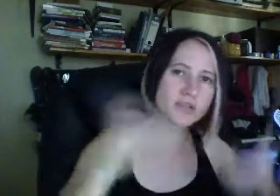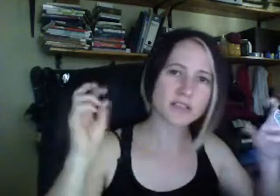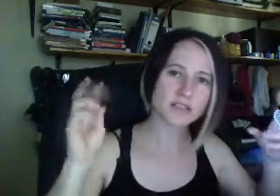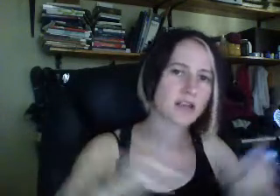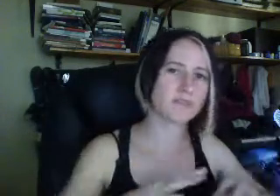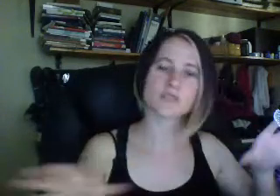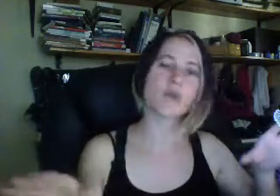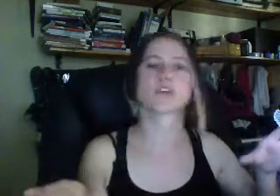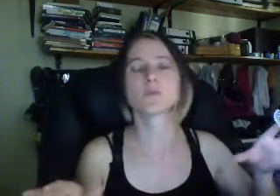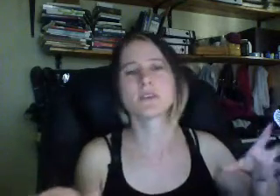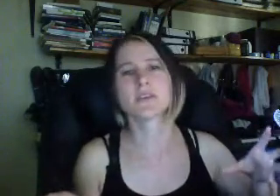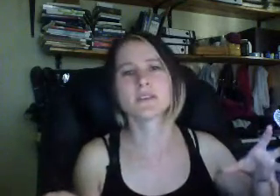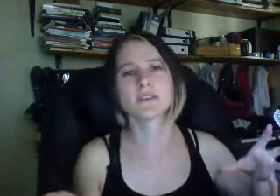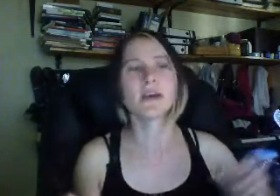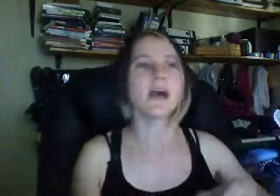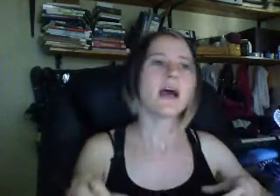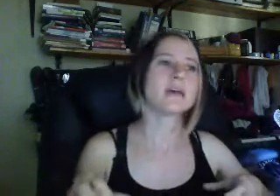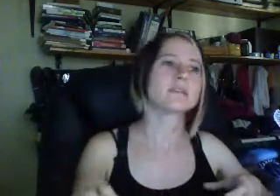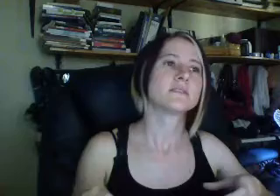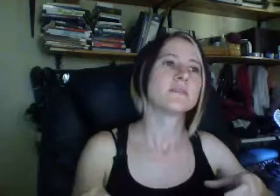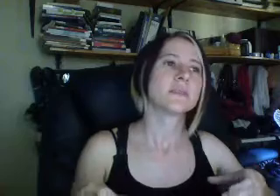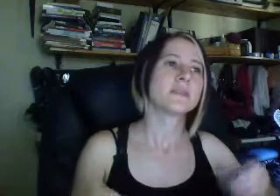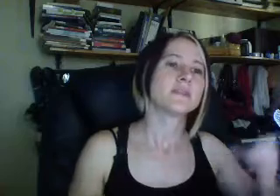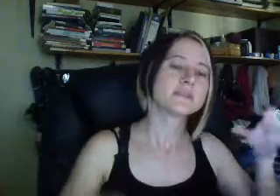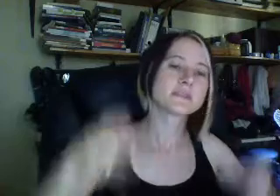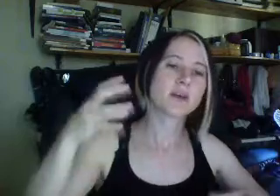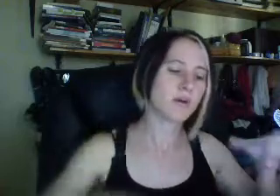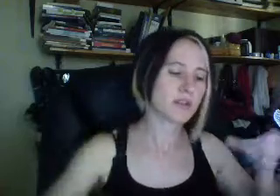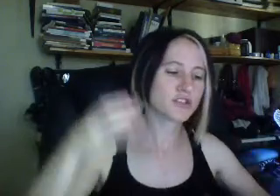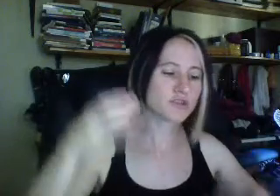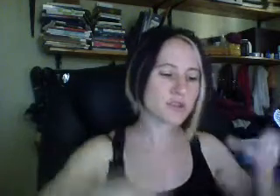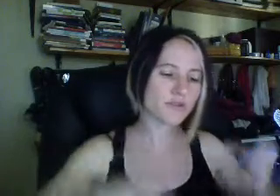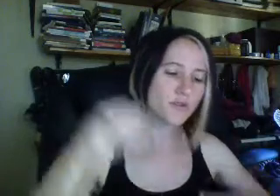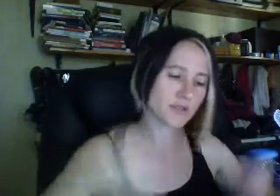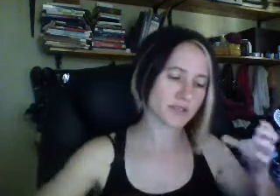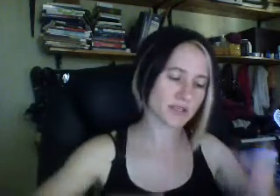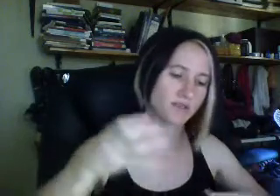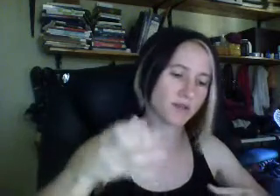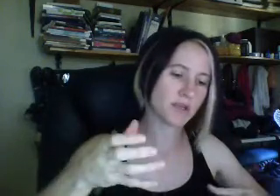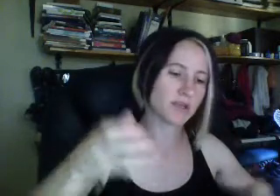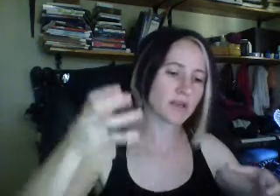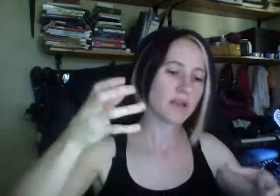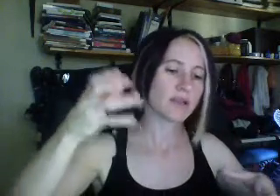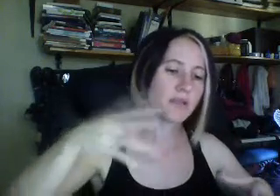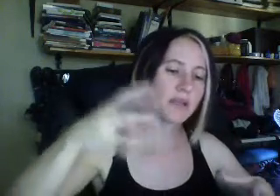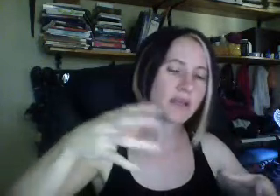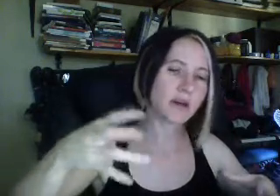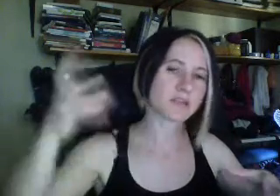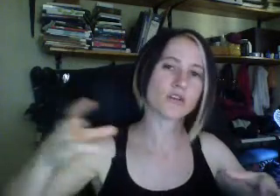innocent self-expression within it. And this is how an industry is fueling itself. I mean, the media is